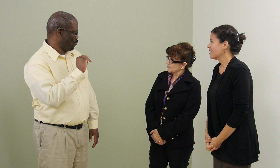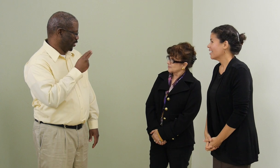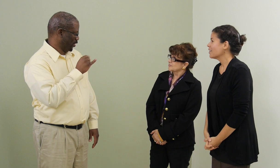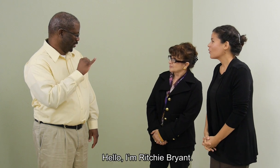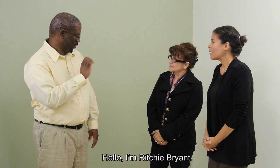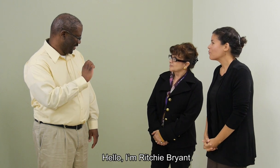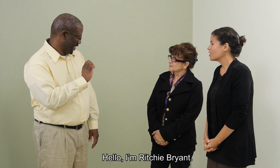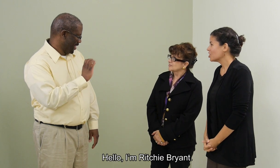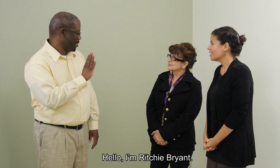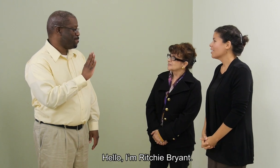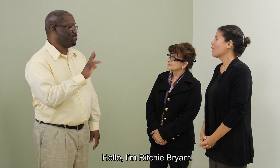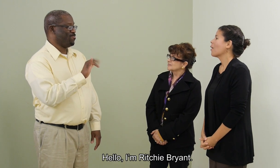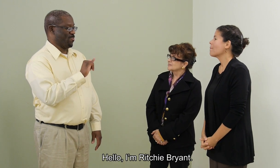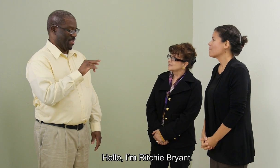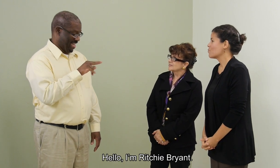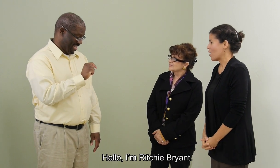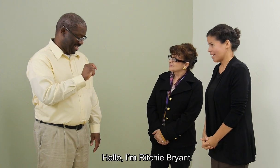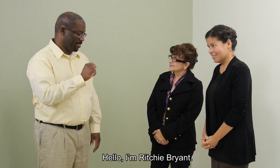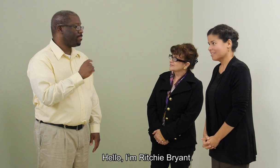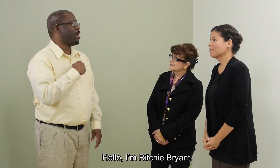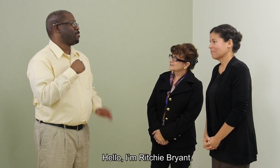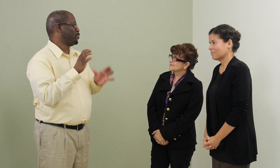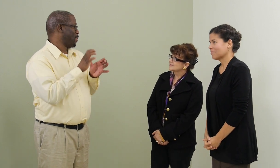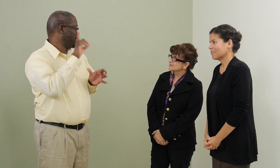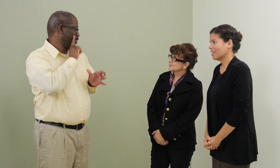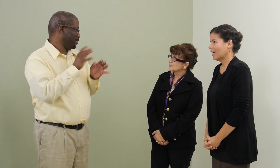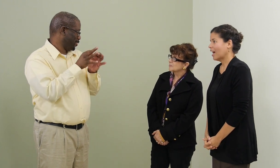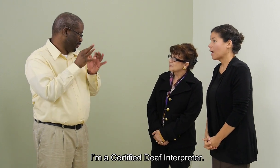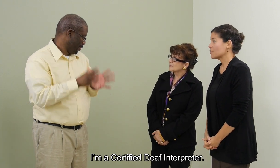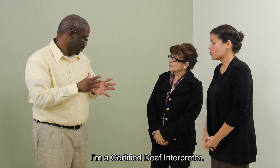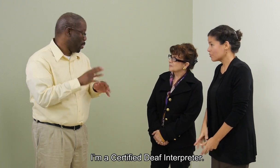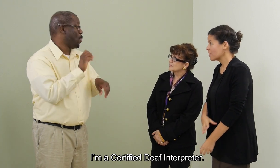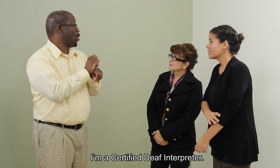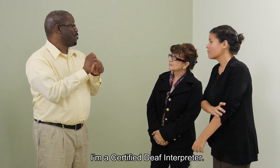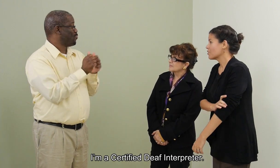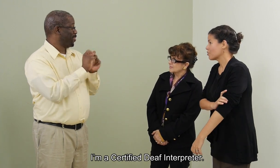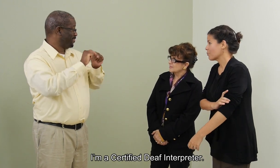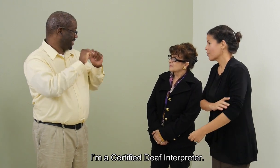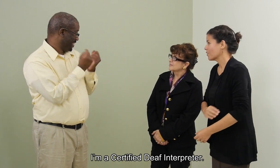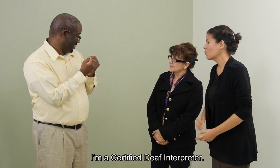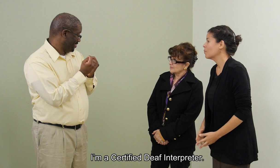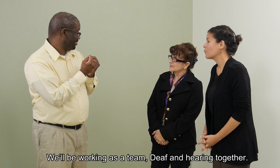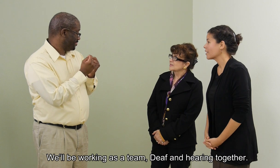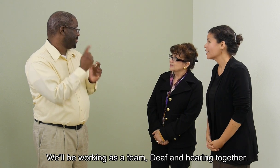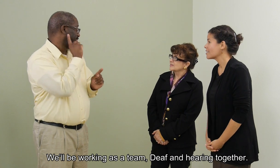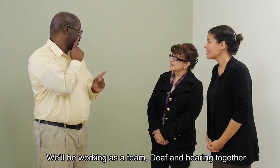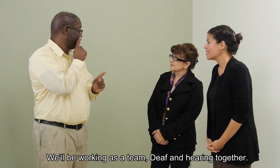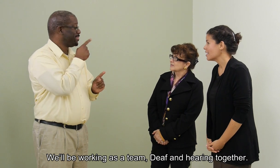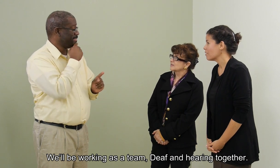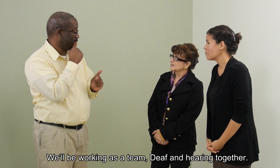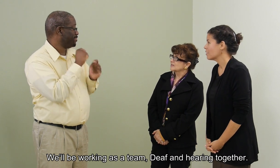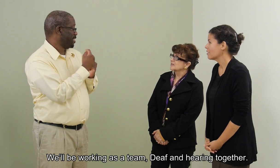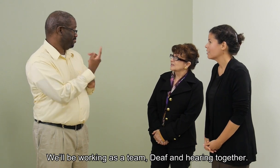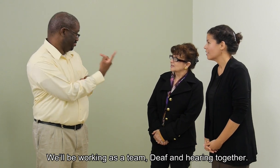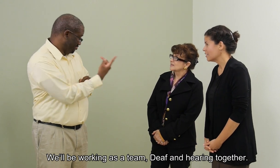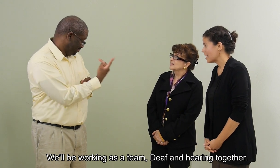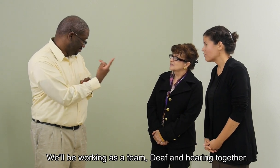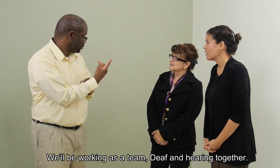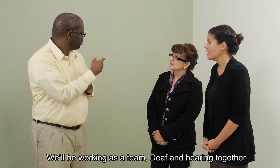Hello, I'm Richie Bryant. I'm a certified deaf interpreter. We'll be working as a team, deaf and